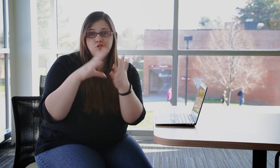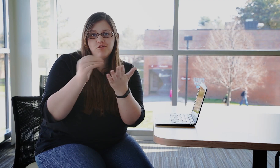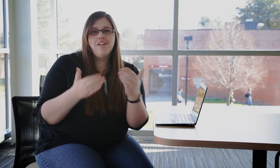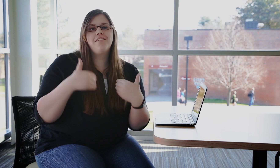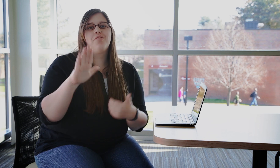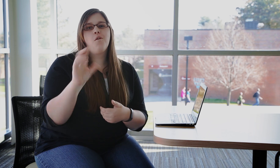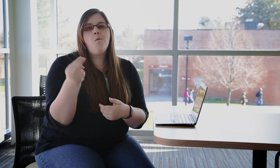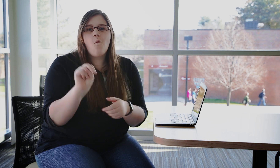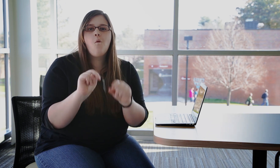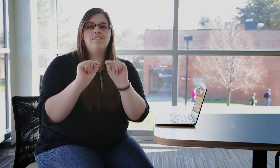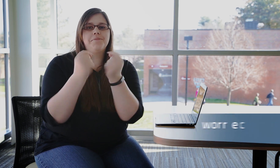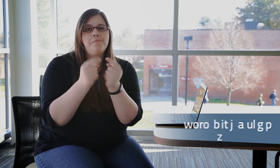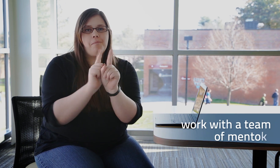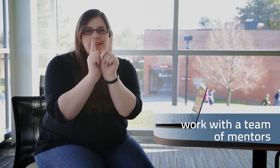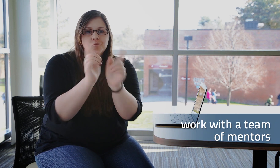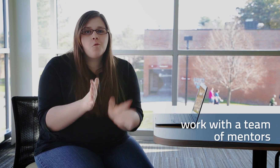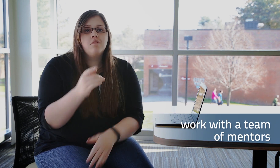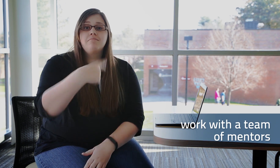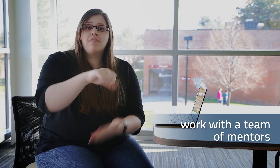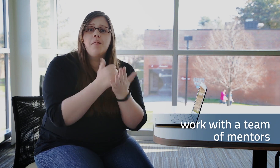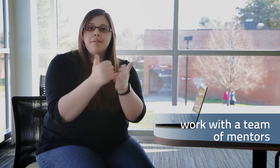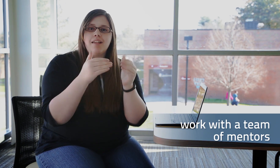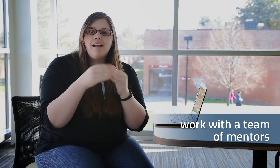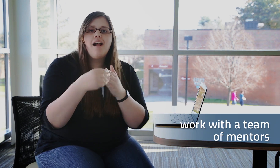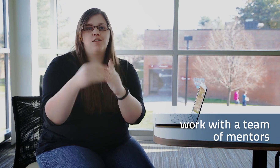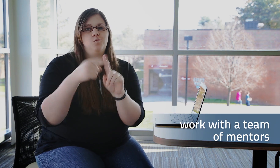All Bridges scholars work with a team of mentors who help us attain a Ph.D.